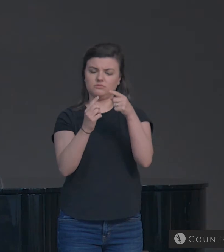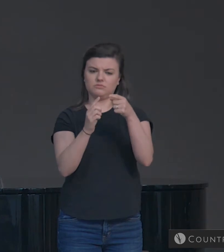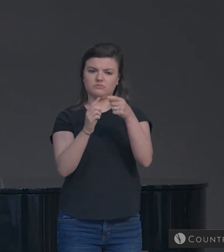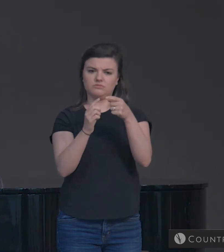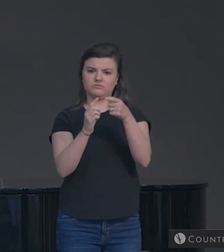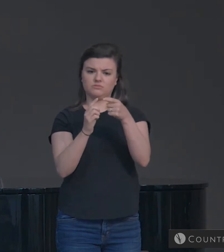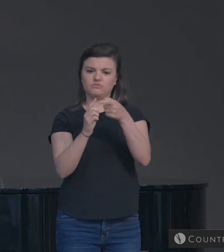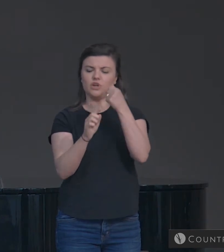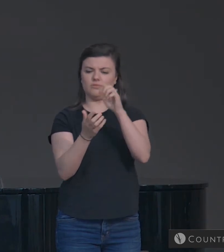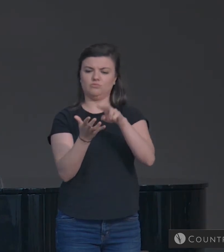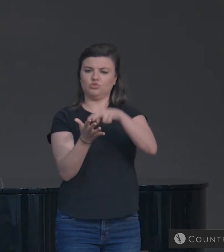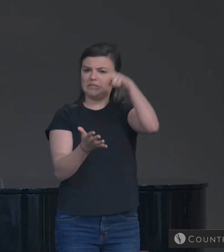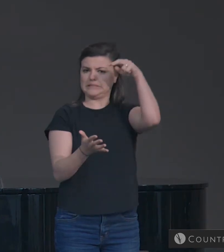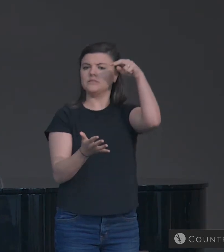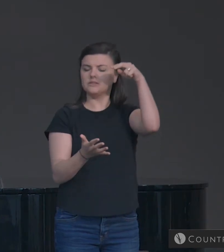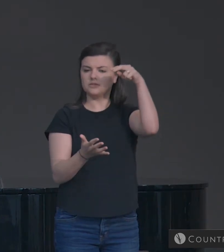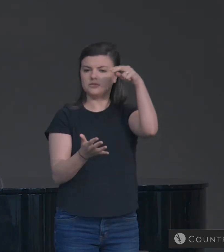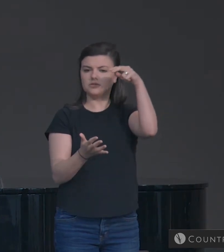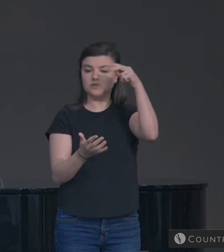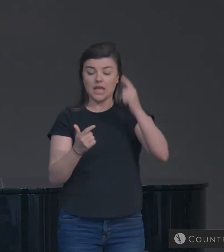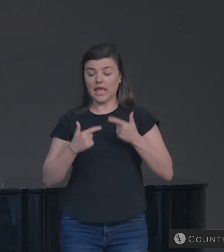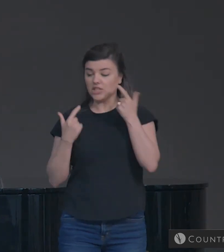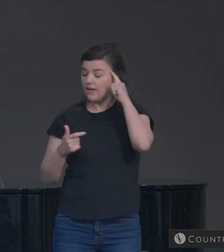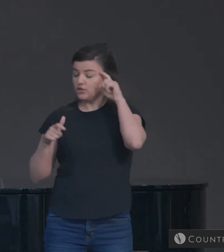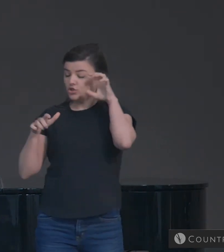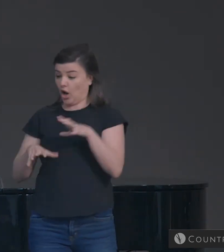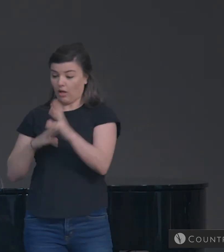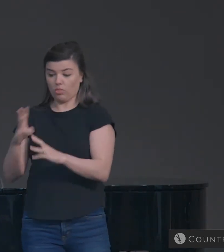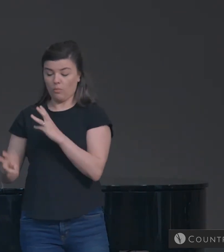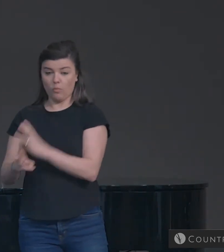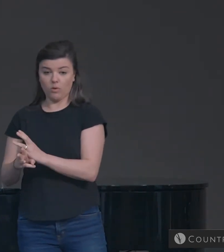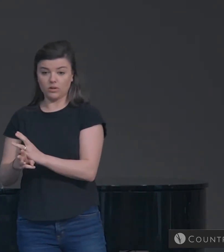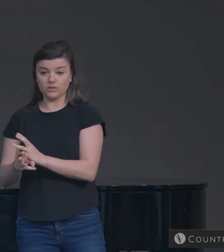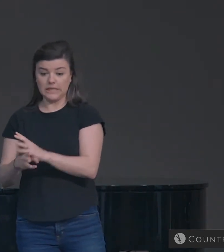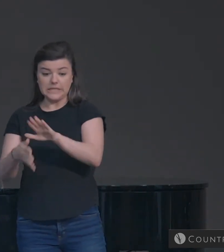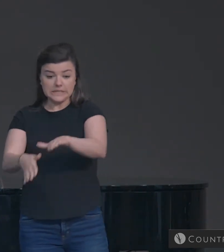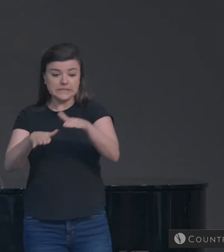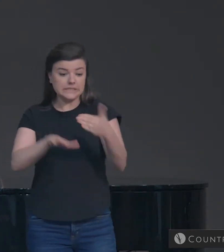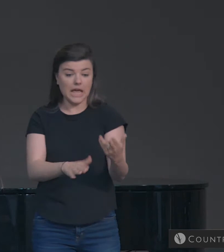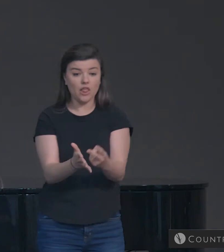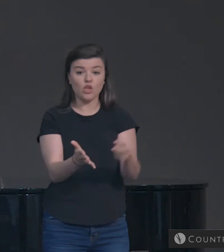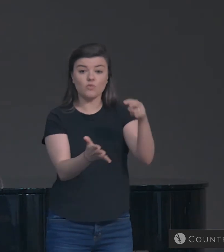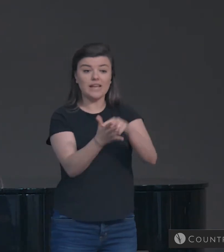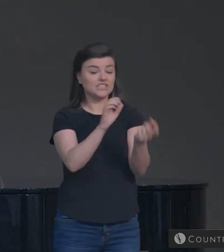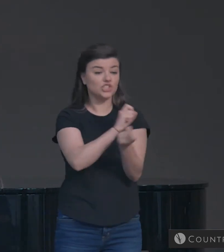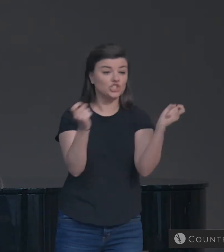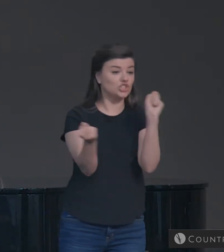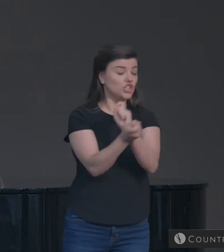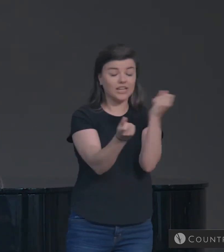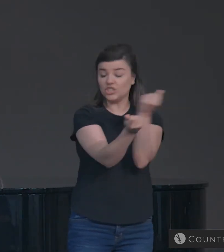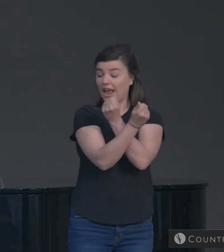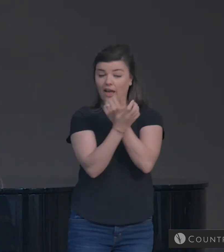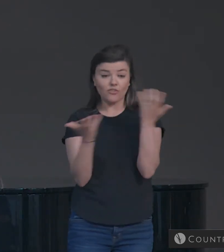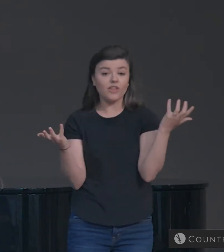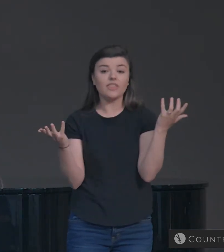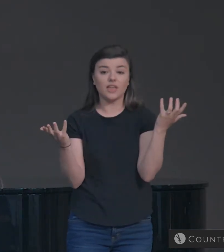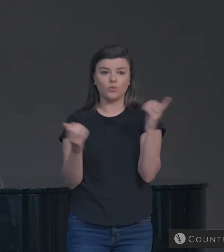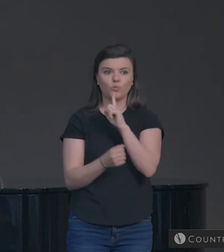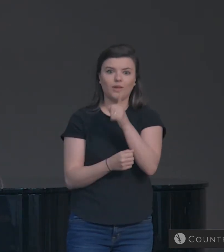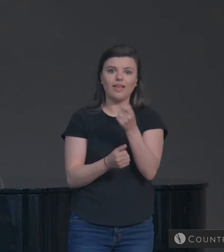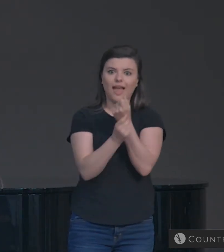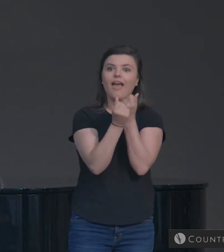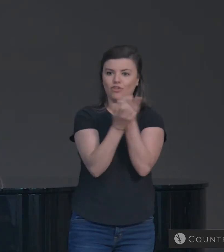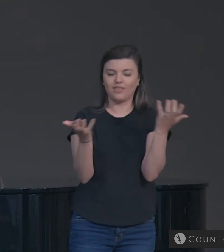His life shocked the world. His death and his resurrection changed everything literally.